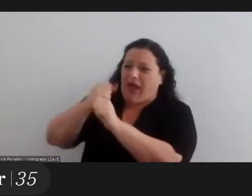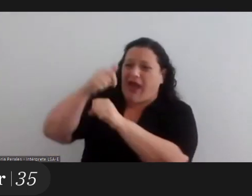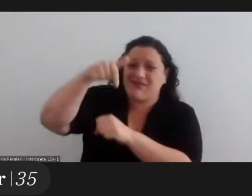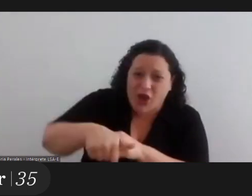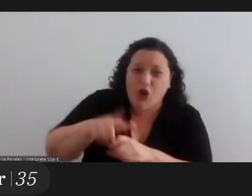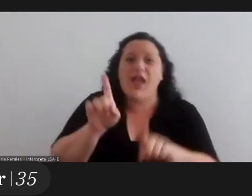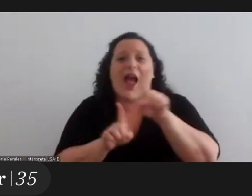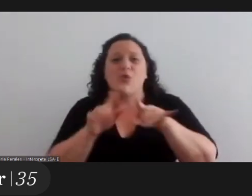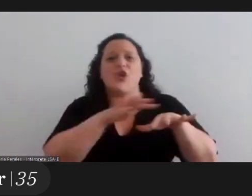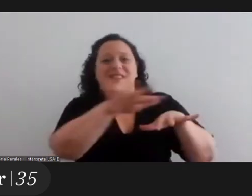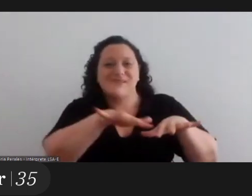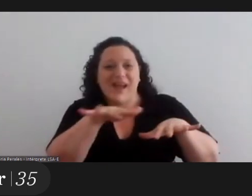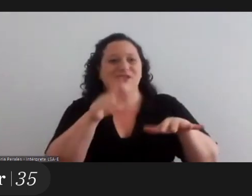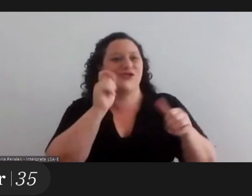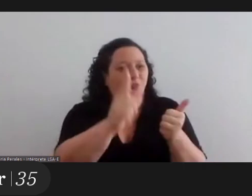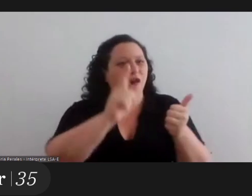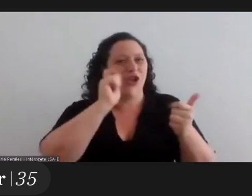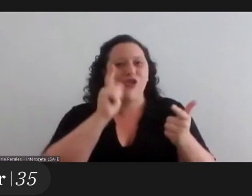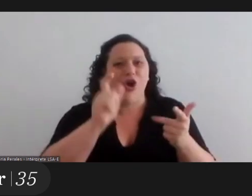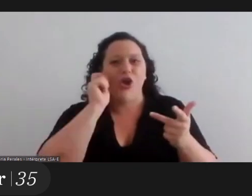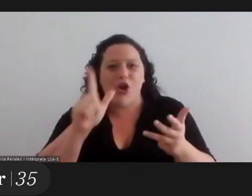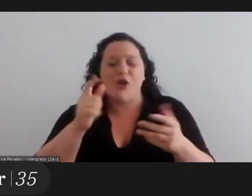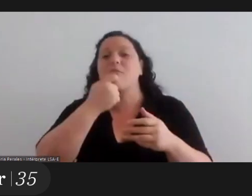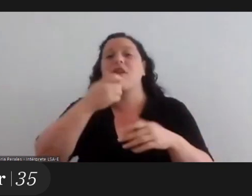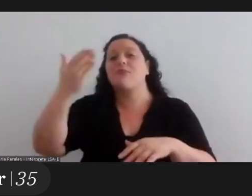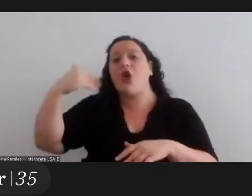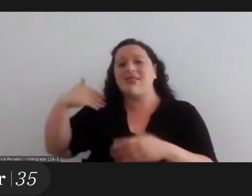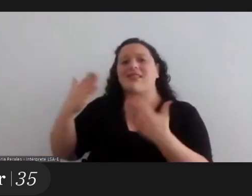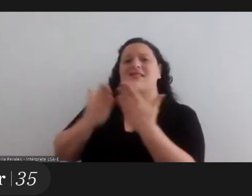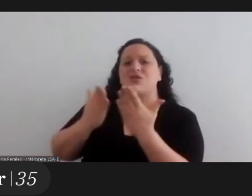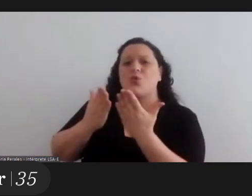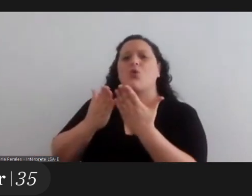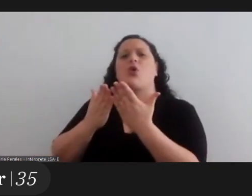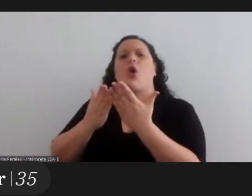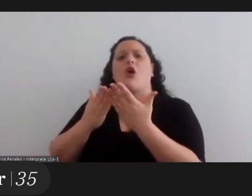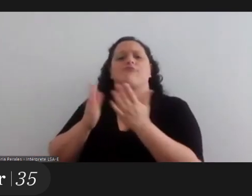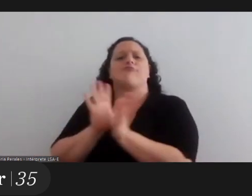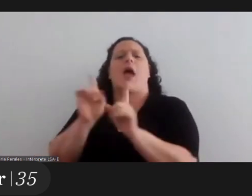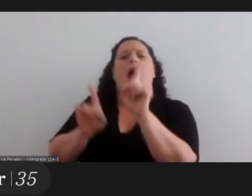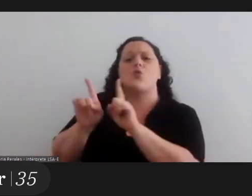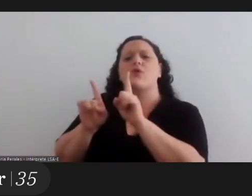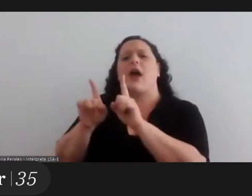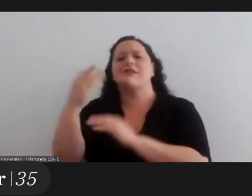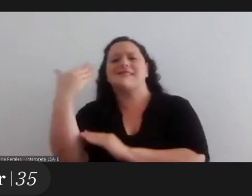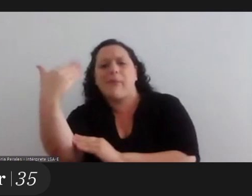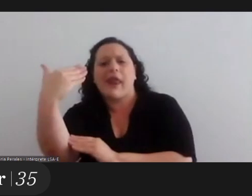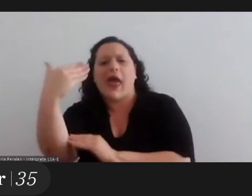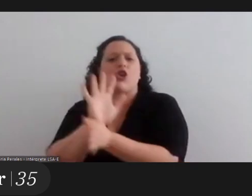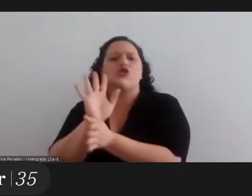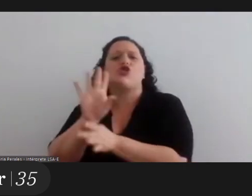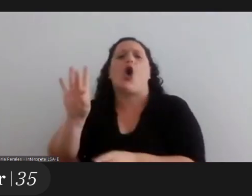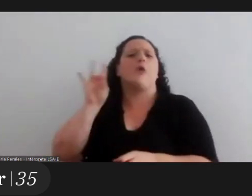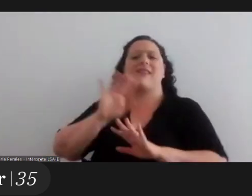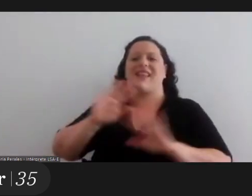areas that are seminars and they are no longer um optional